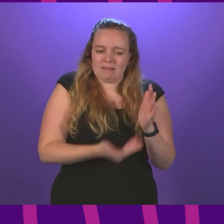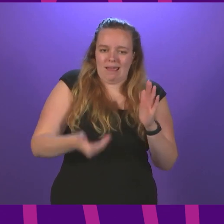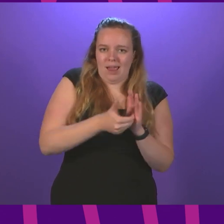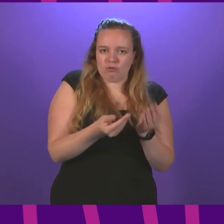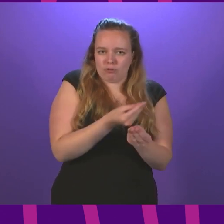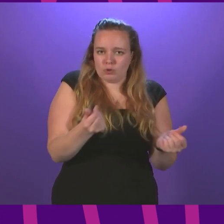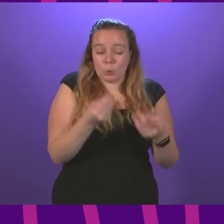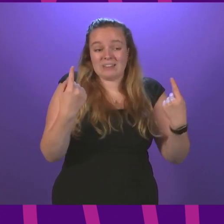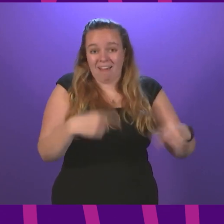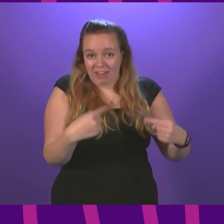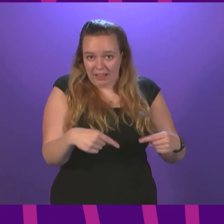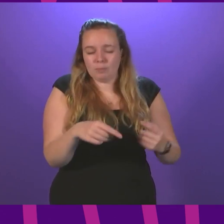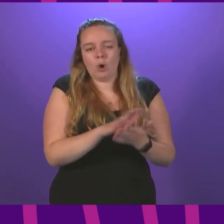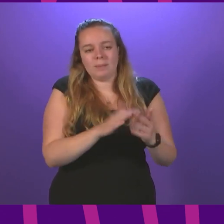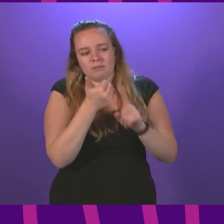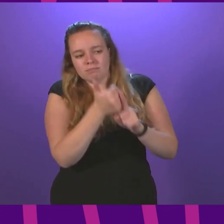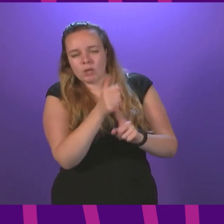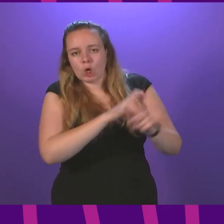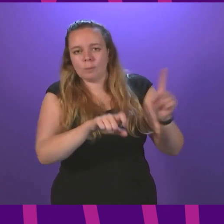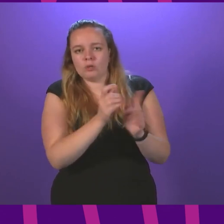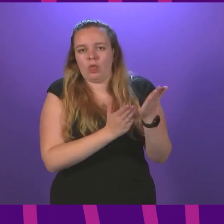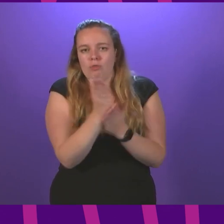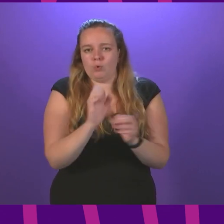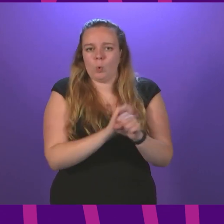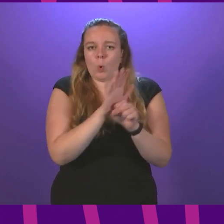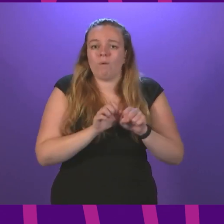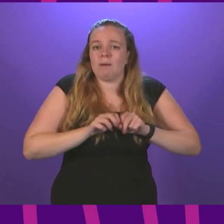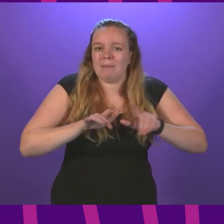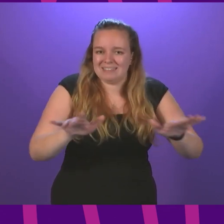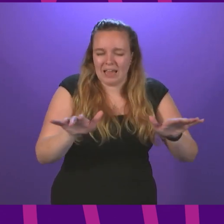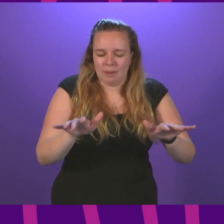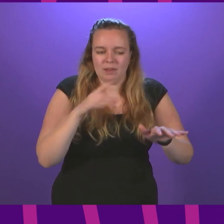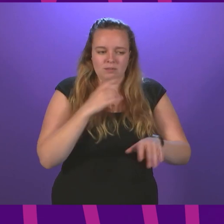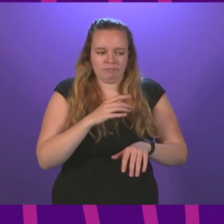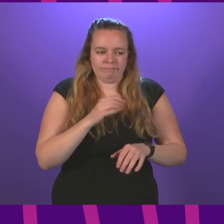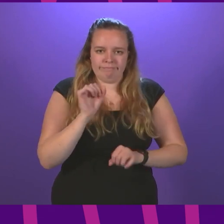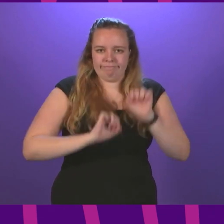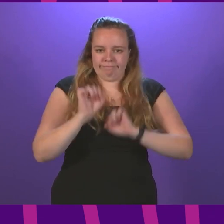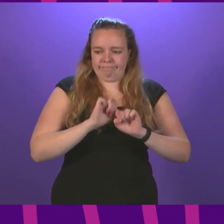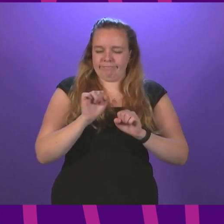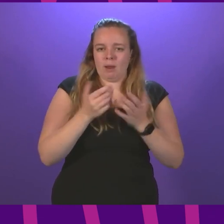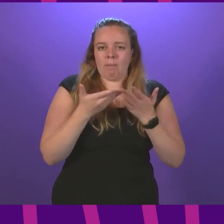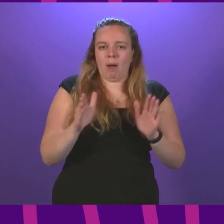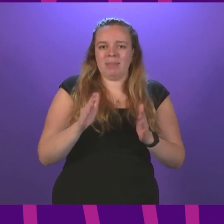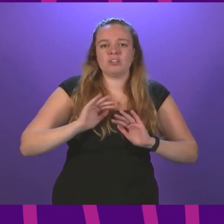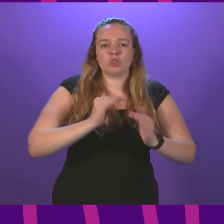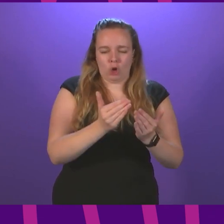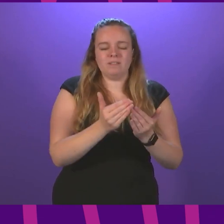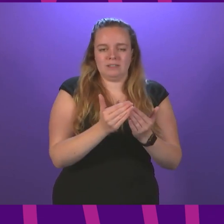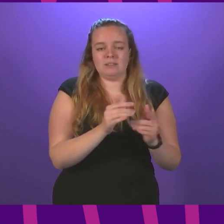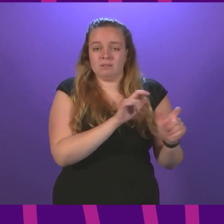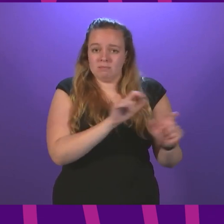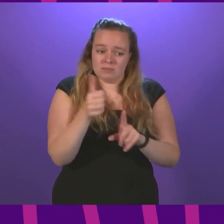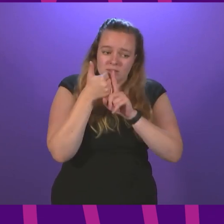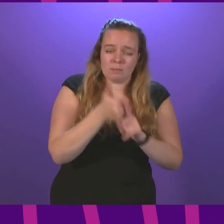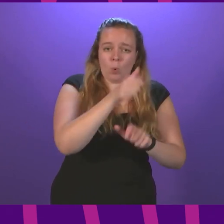resource available to help communities through the Covid pandemic and to build resilience in public services. And we continue to provide the support